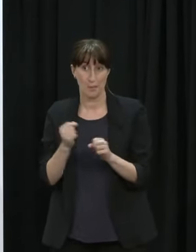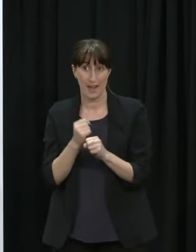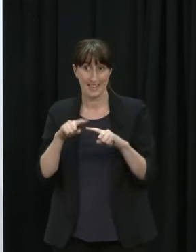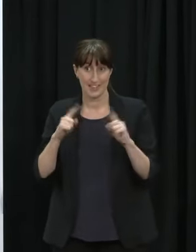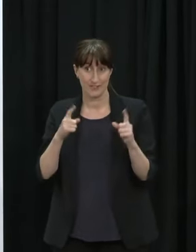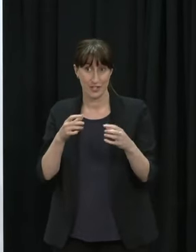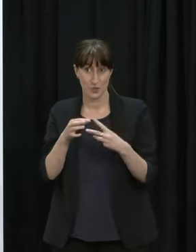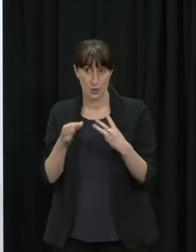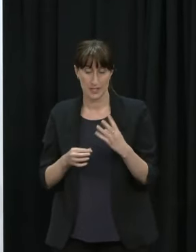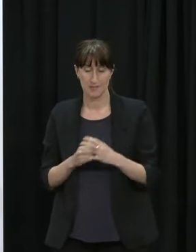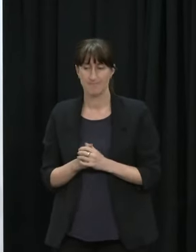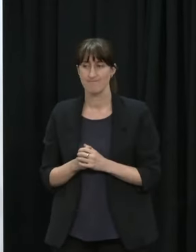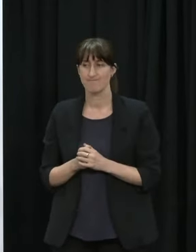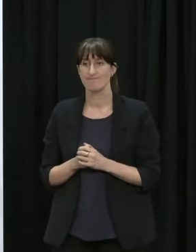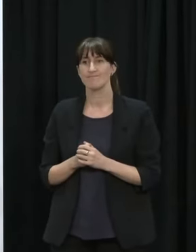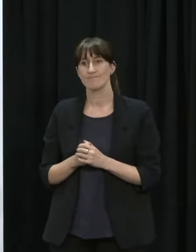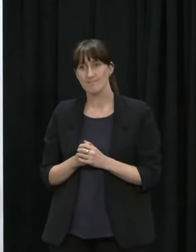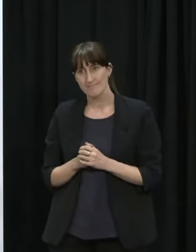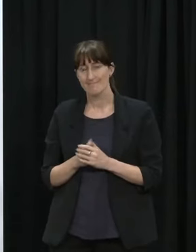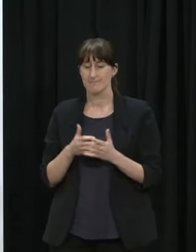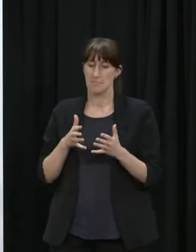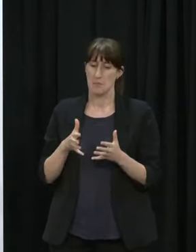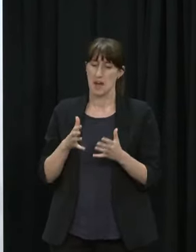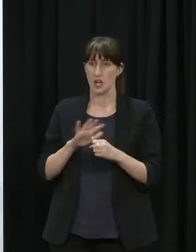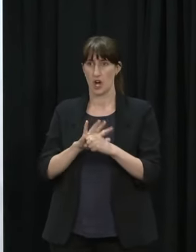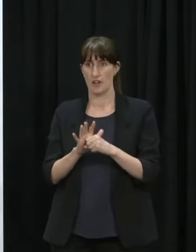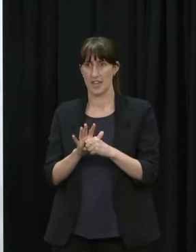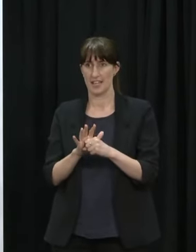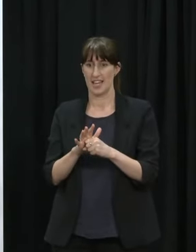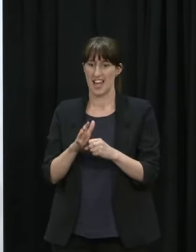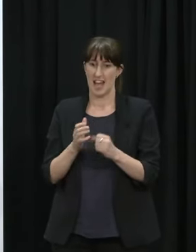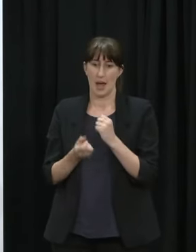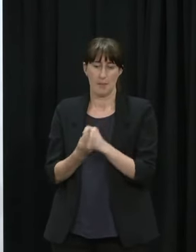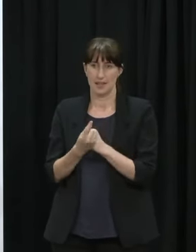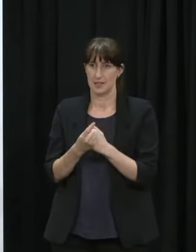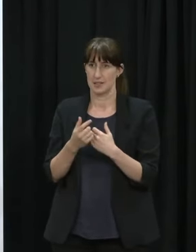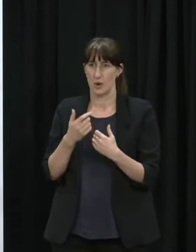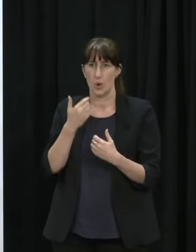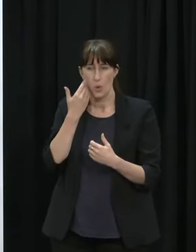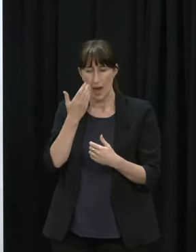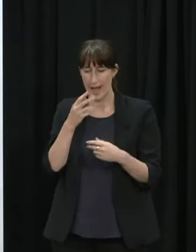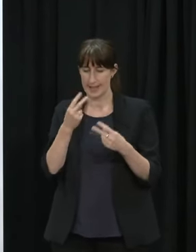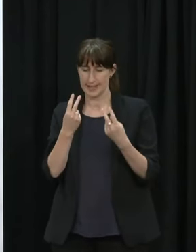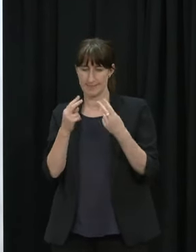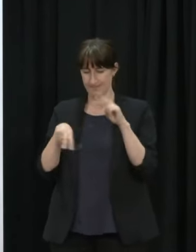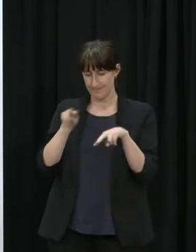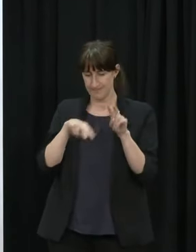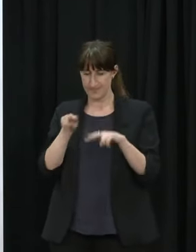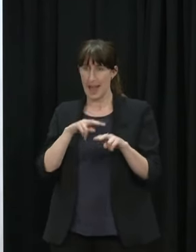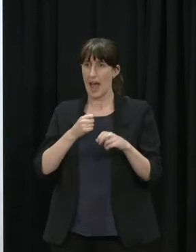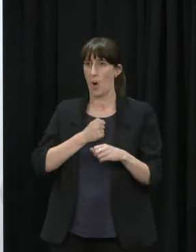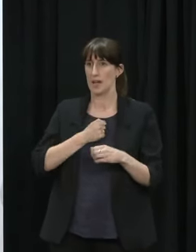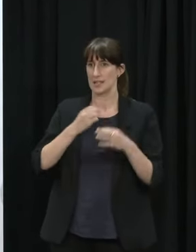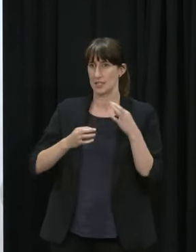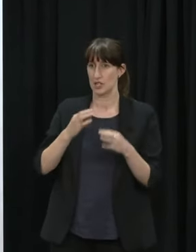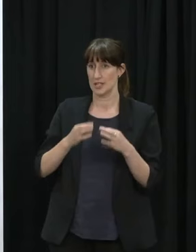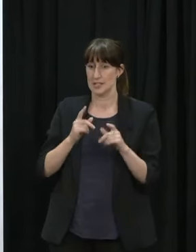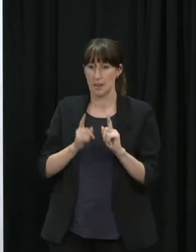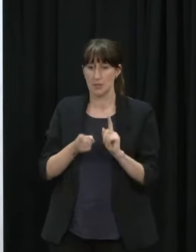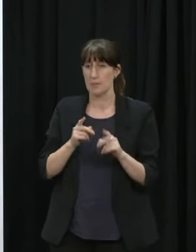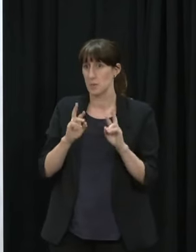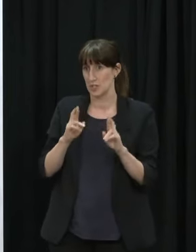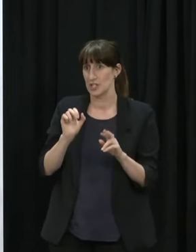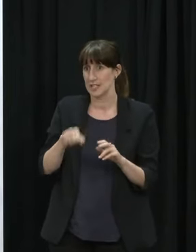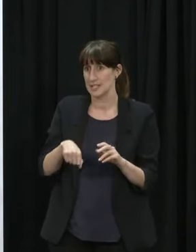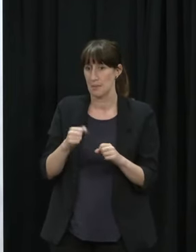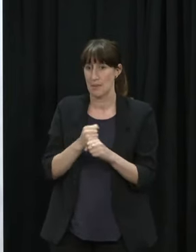decisions now we made those decisions in the context of a very limited vaccination supply early on we don't have that now and